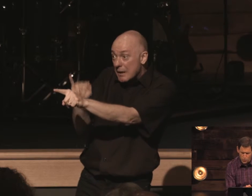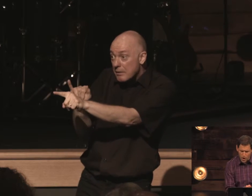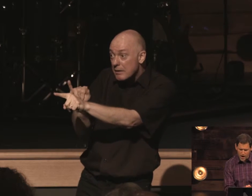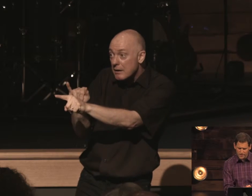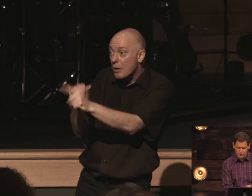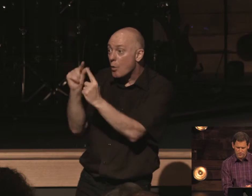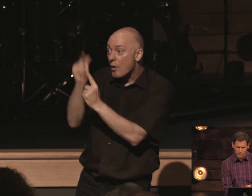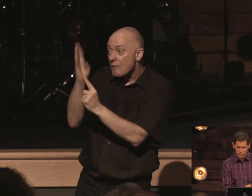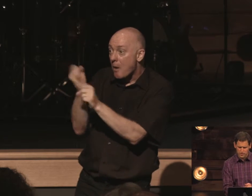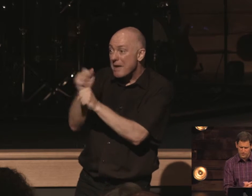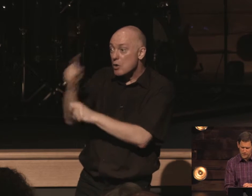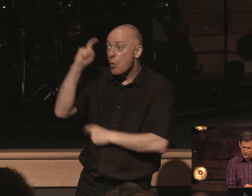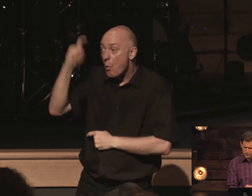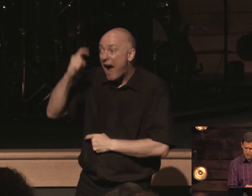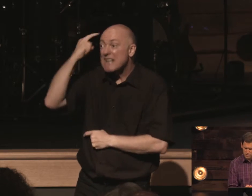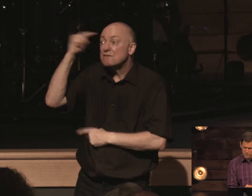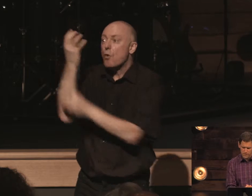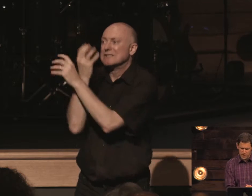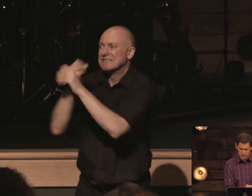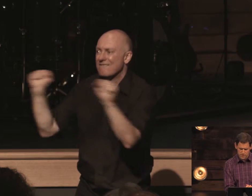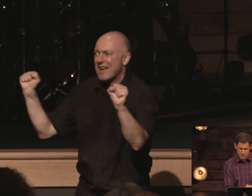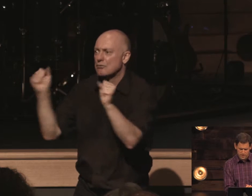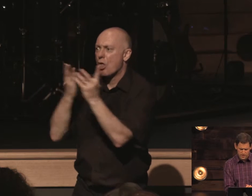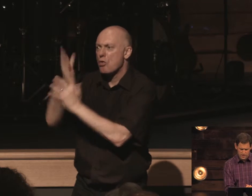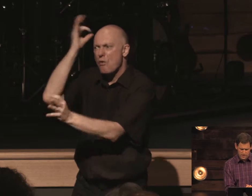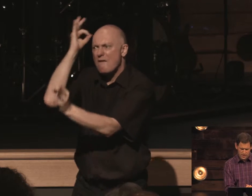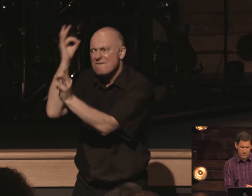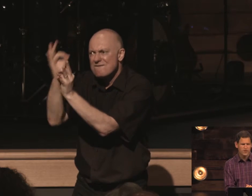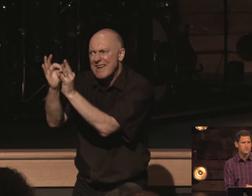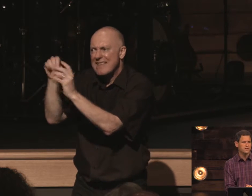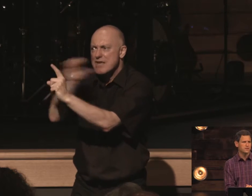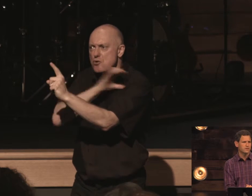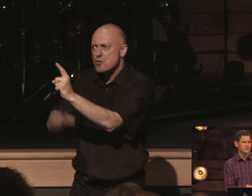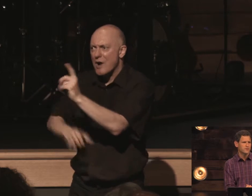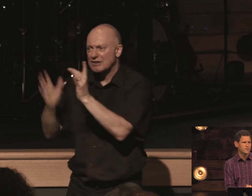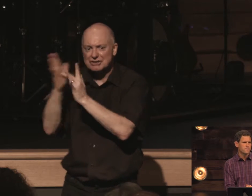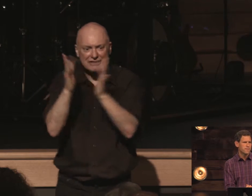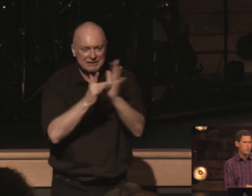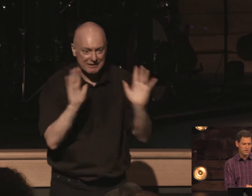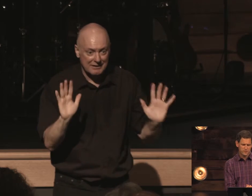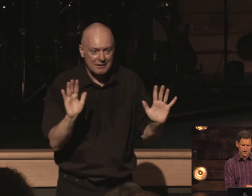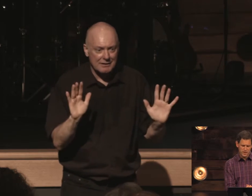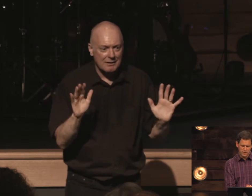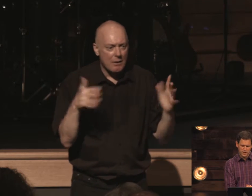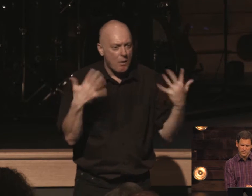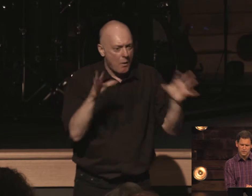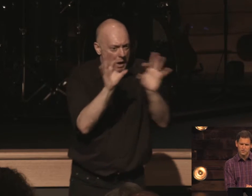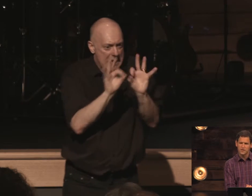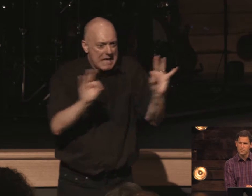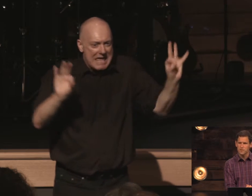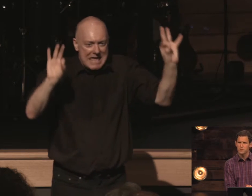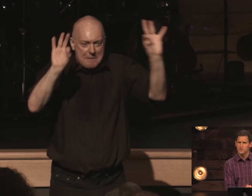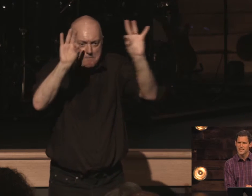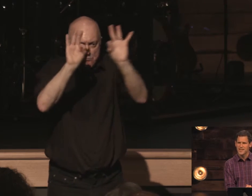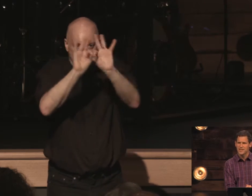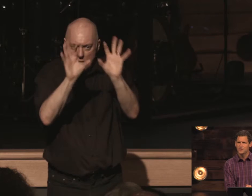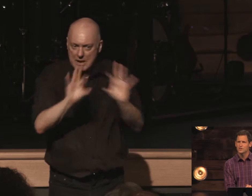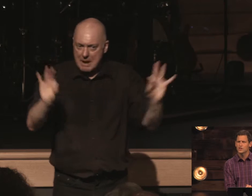wise for salvation through faith in christ jesus now what a significant statement pertaining to the